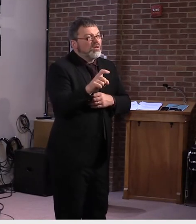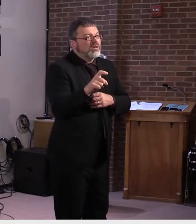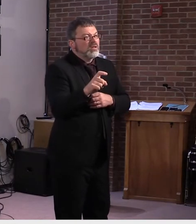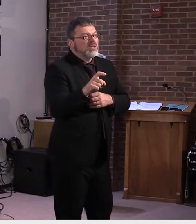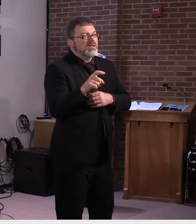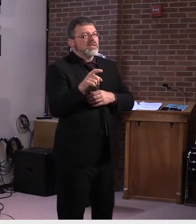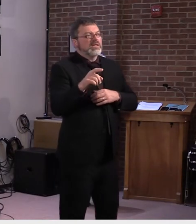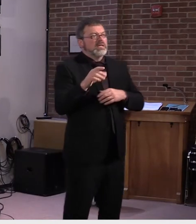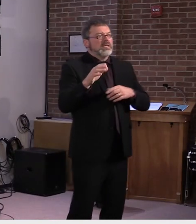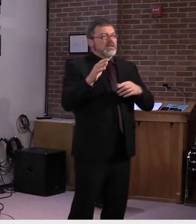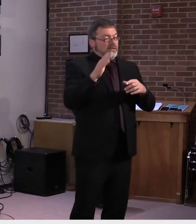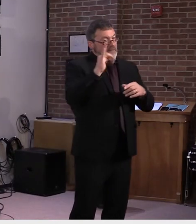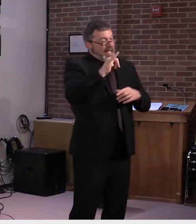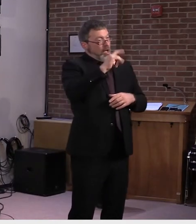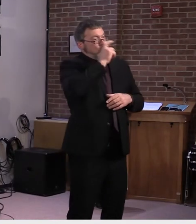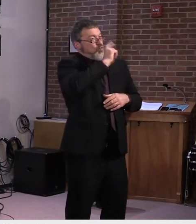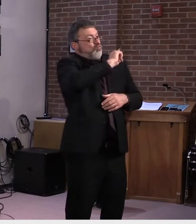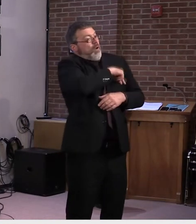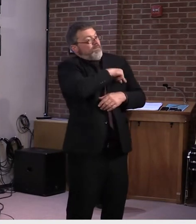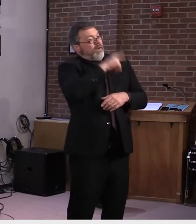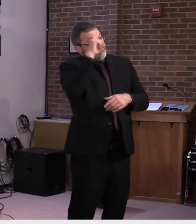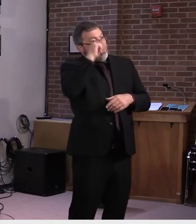eligible, uh, over a hundred dollars.